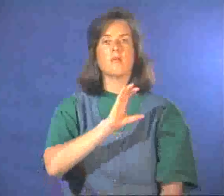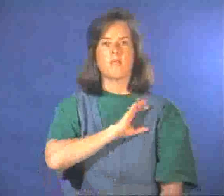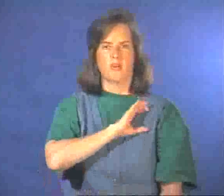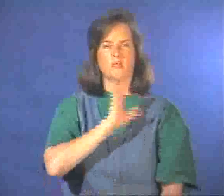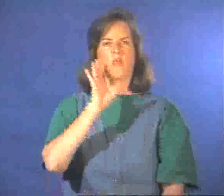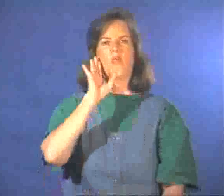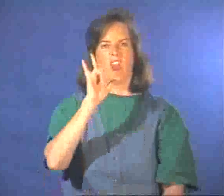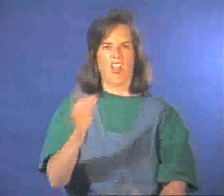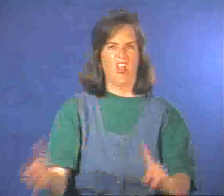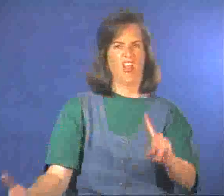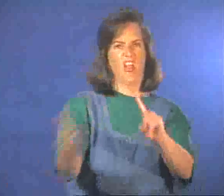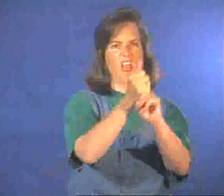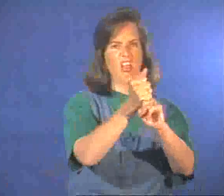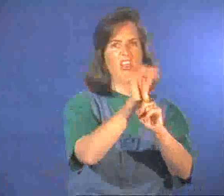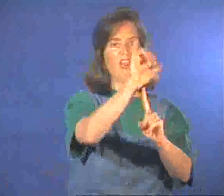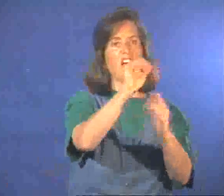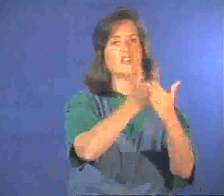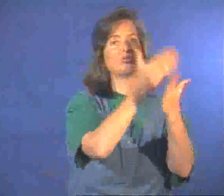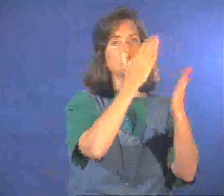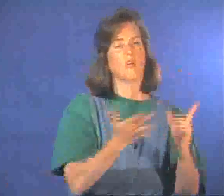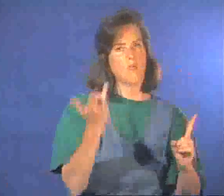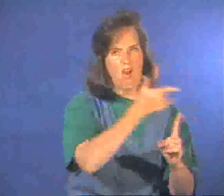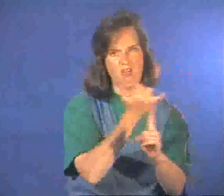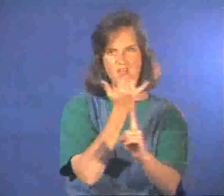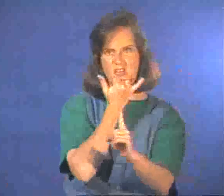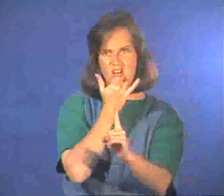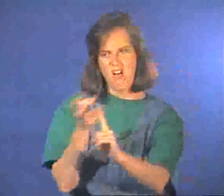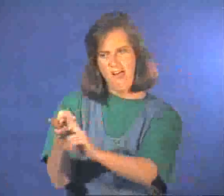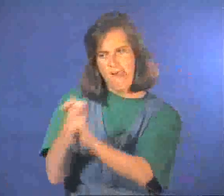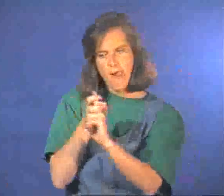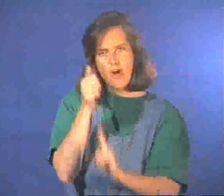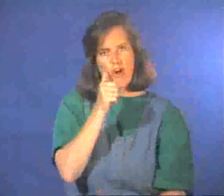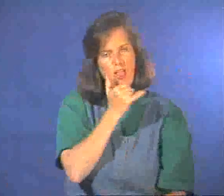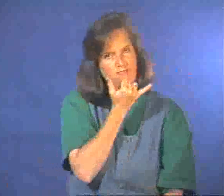The police will arrest a man for kidnapping Karen. Karen is